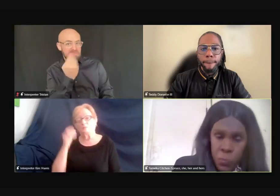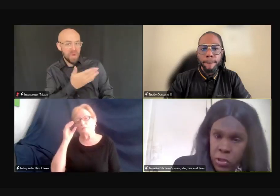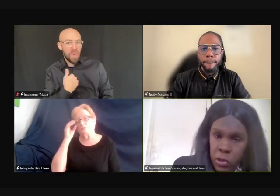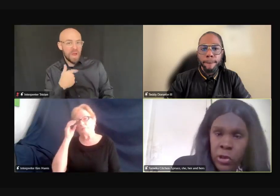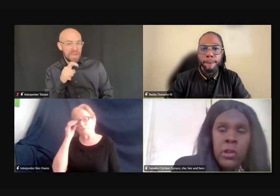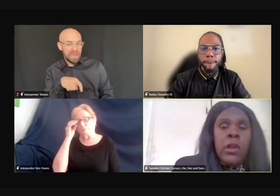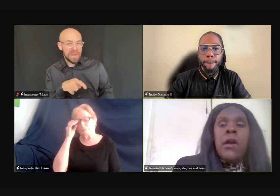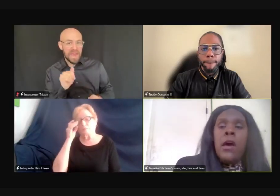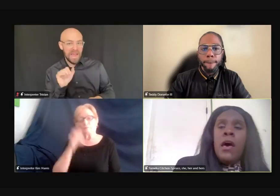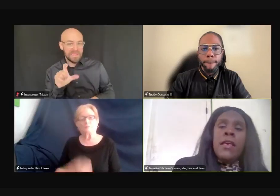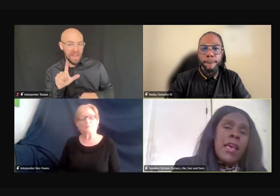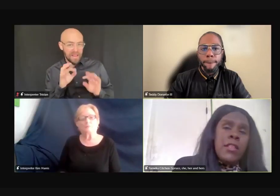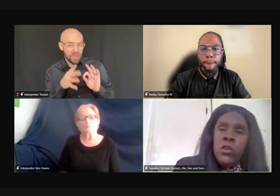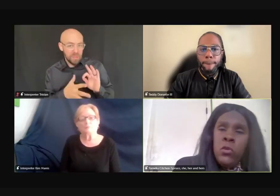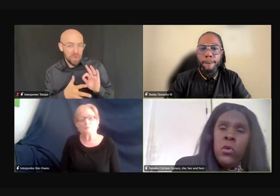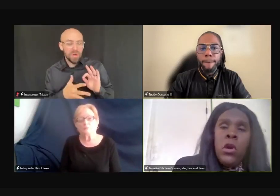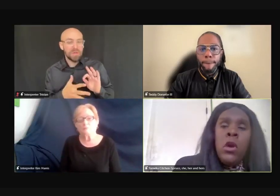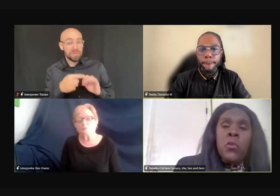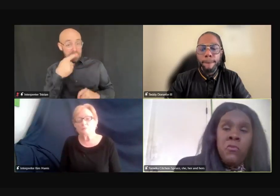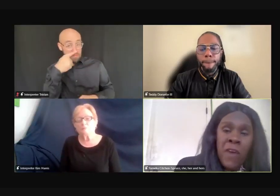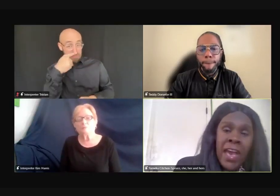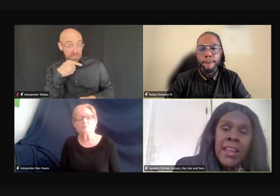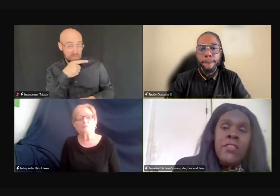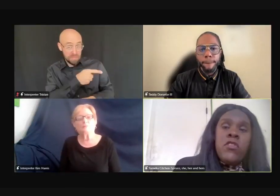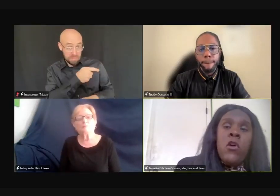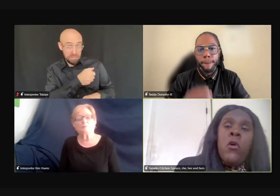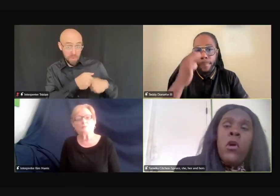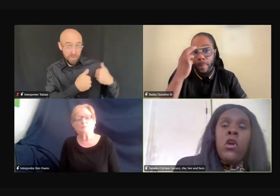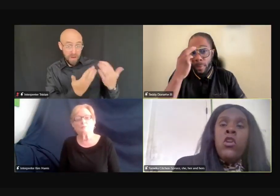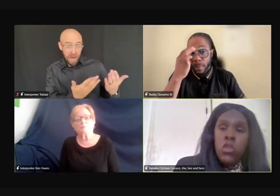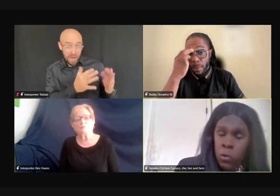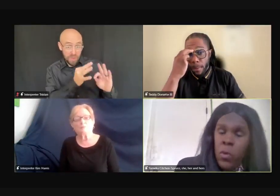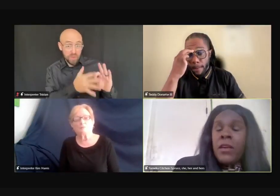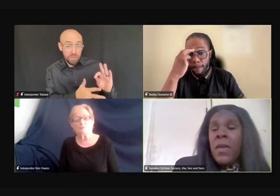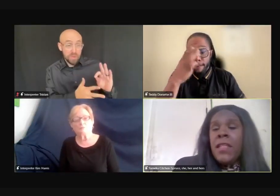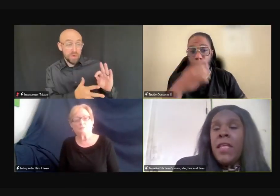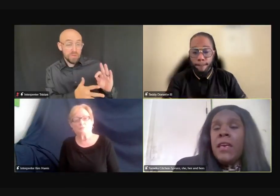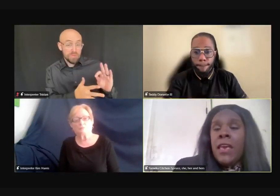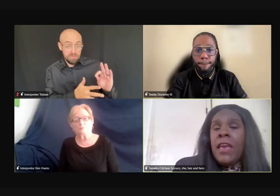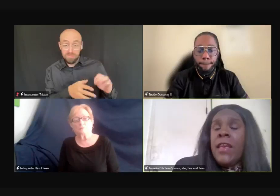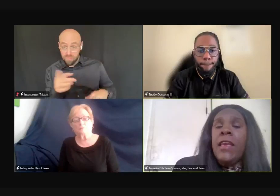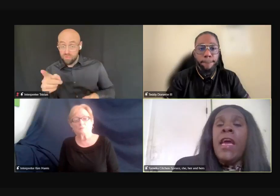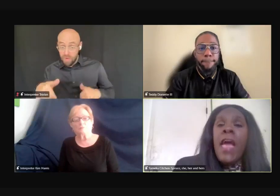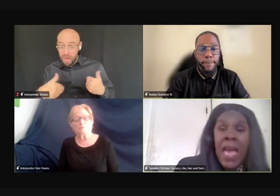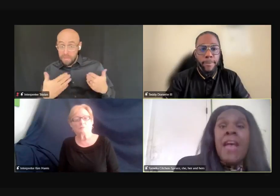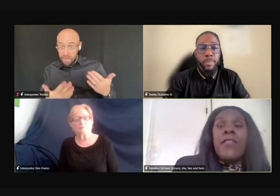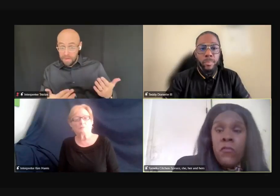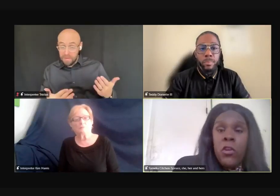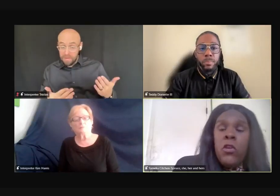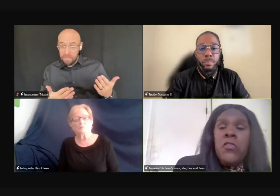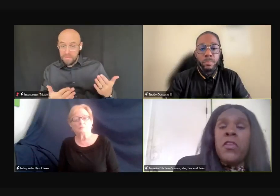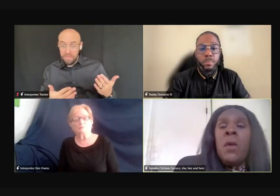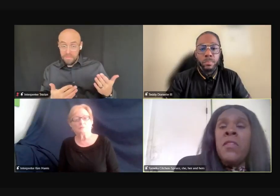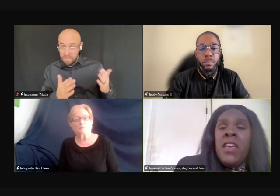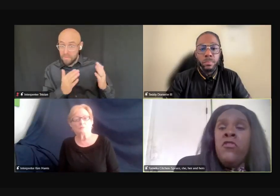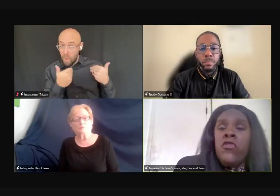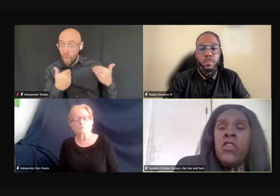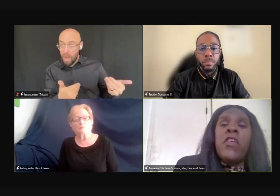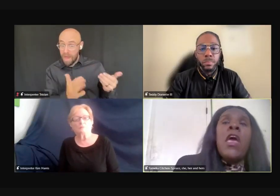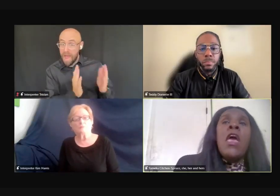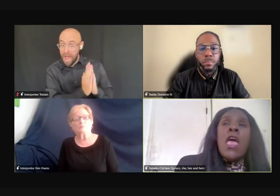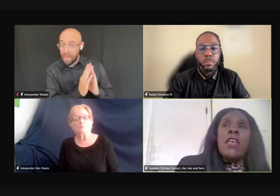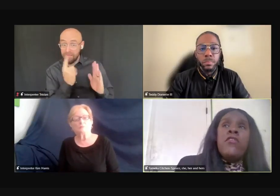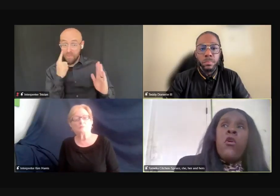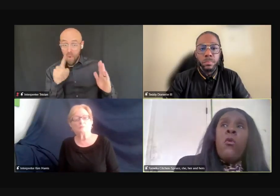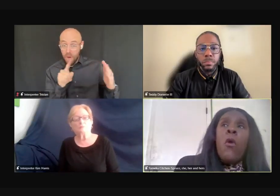interpreter, uh, can you provide it? So you would recommend a candidate asking for those accommodations.